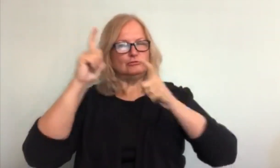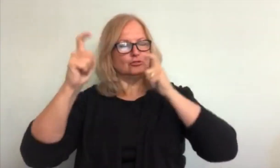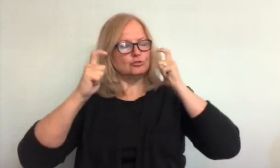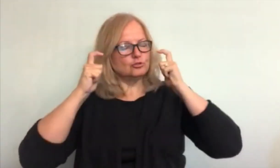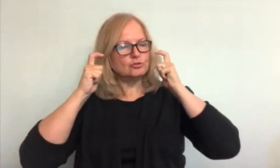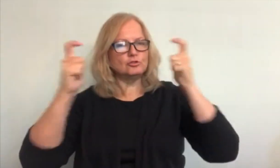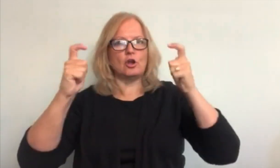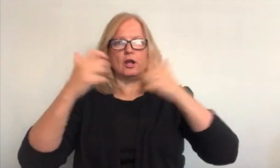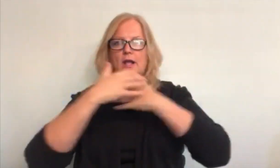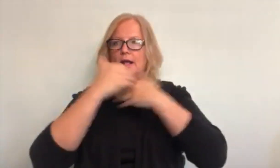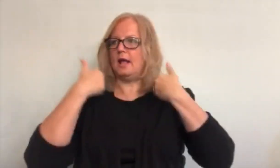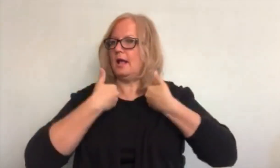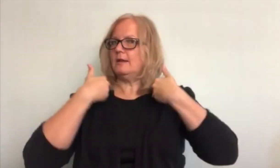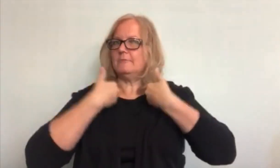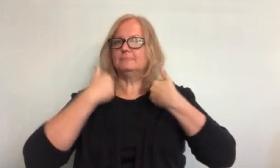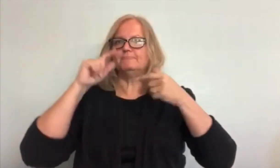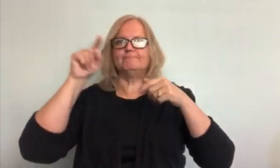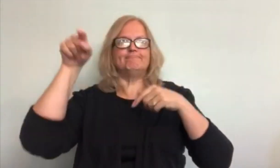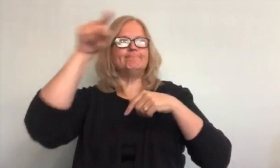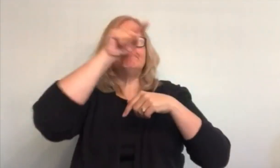Polar bears are carnivores, eating meat.